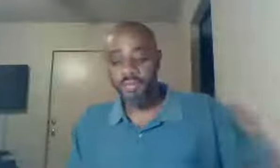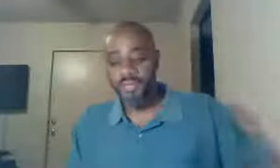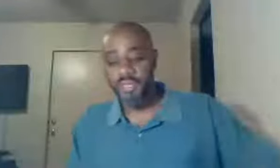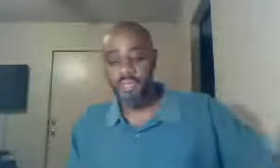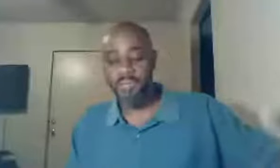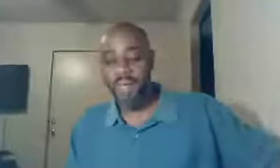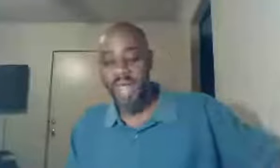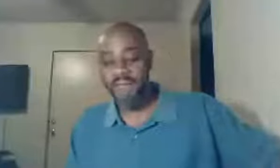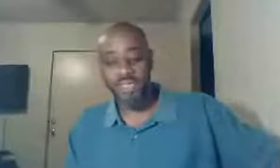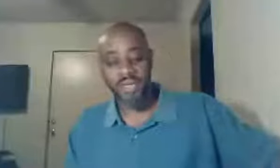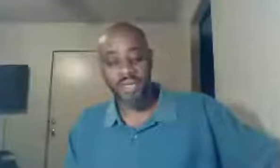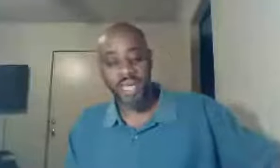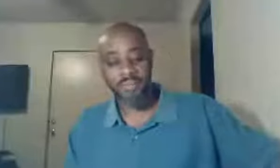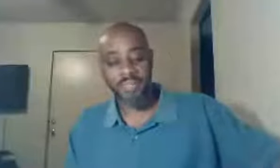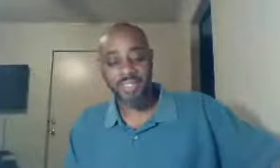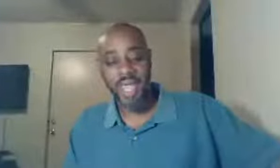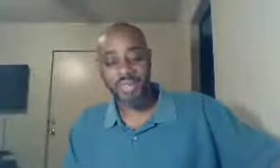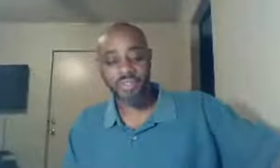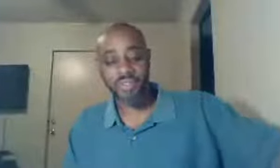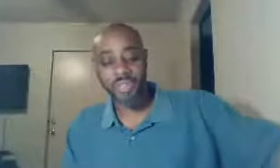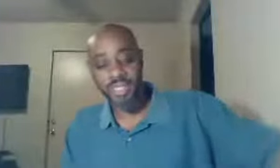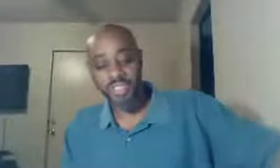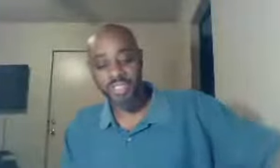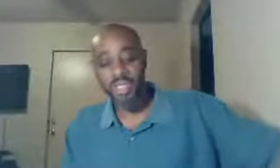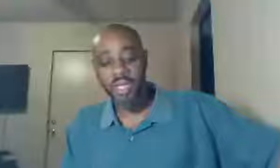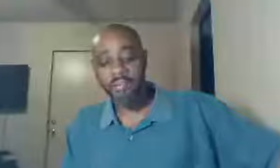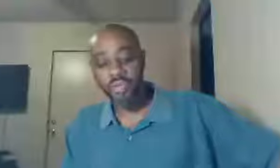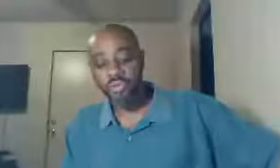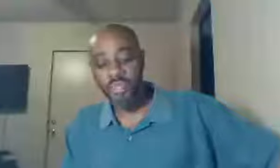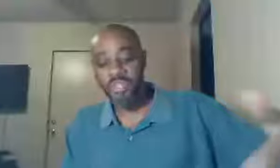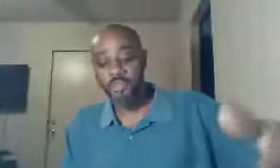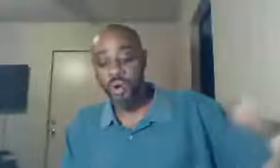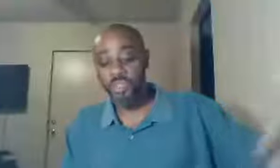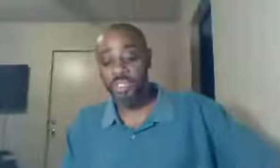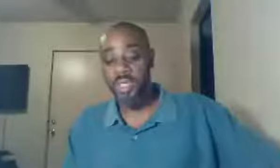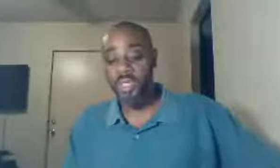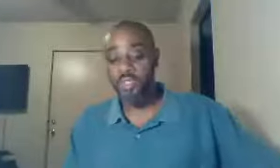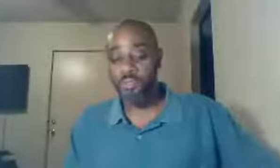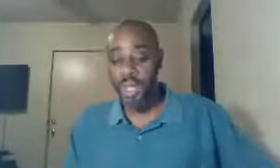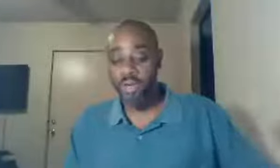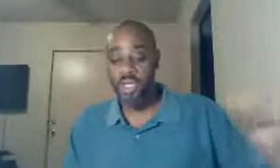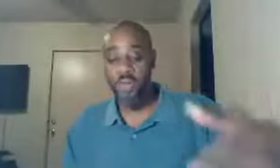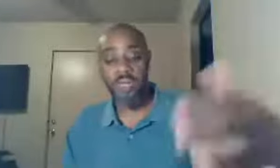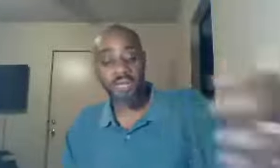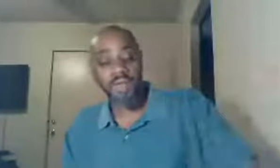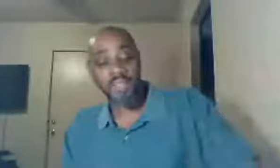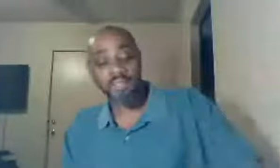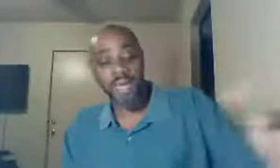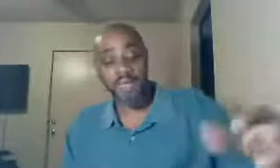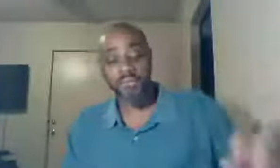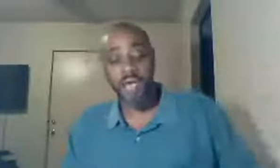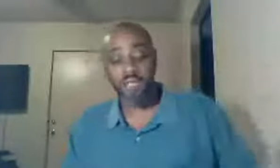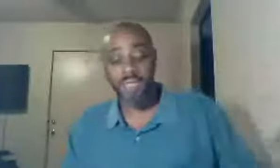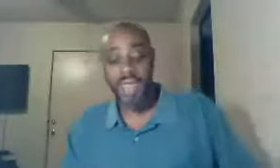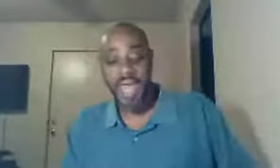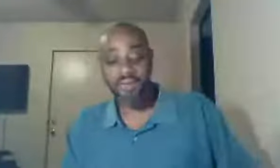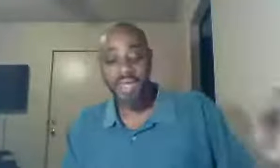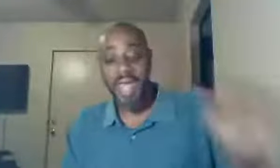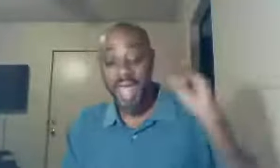feel about having their names, attached to religious movements, supposing to better equip, and identify the body of Christ, but have at